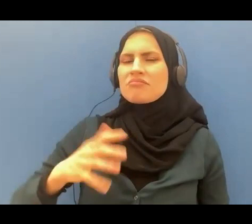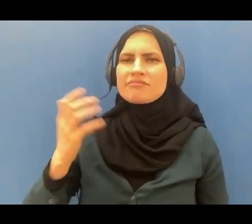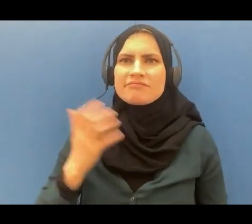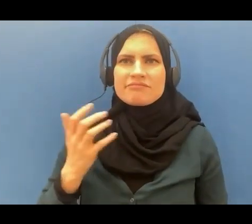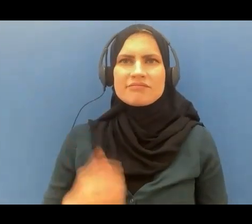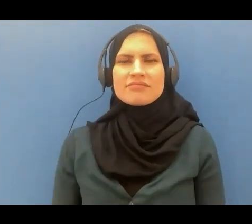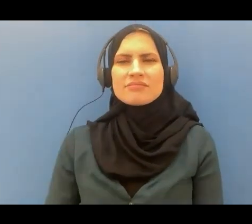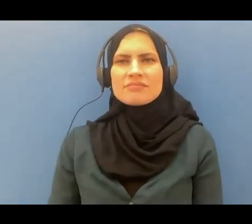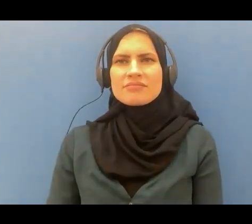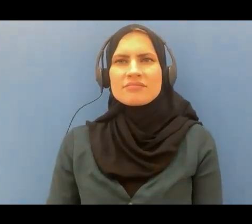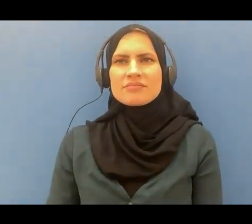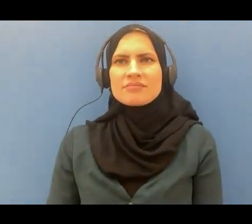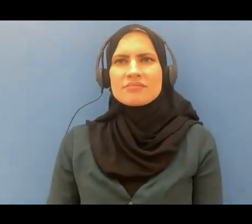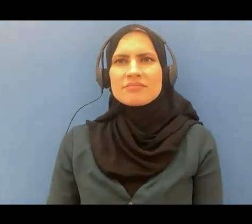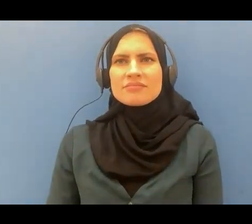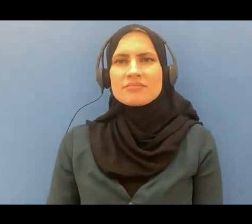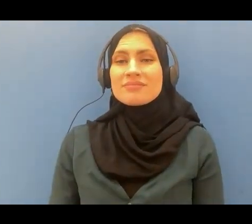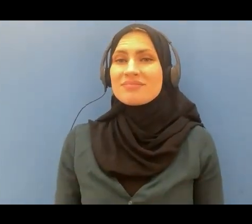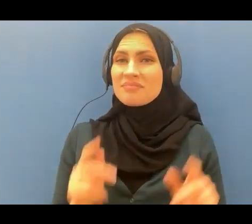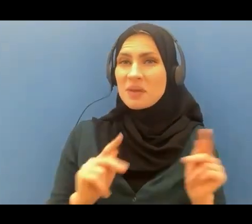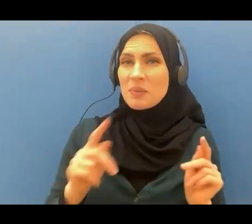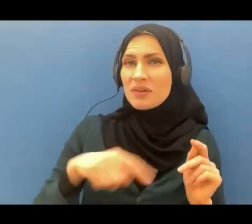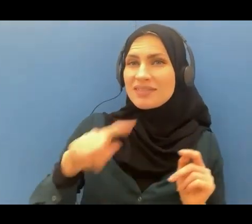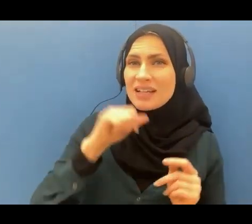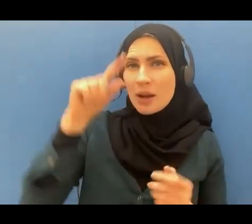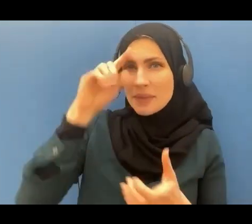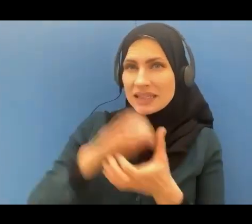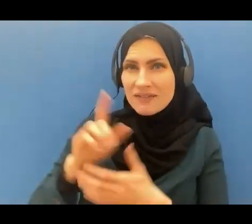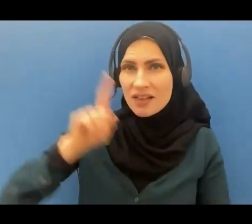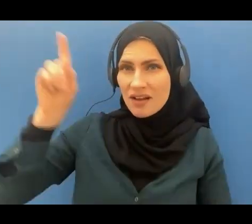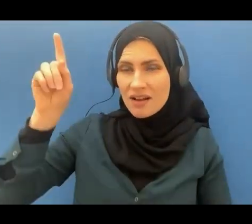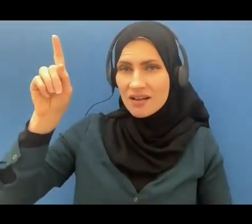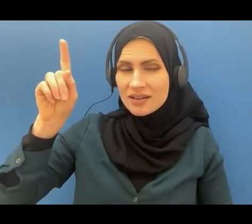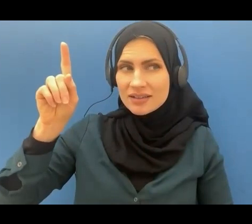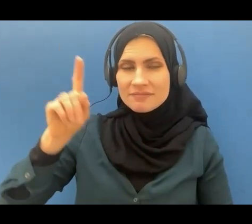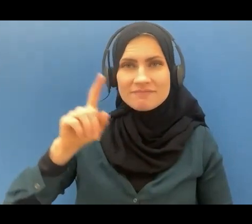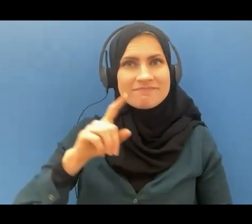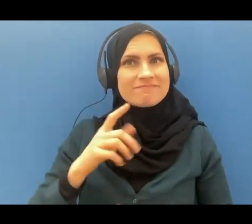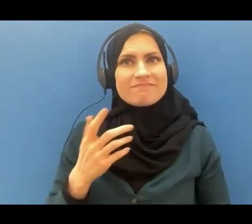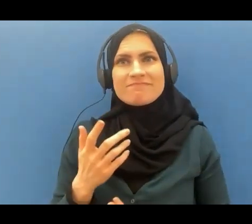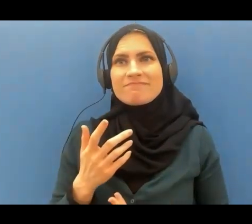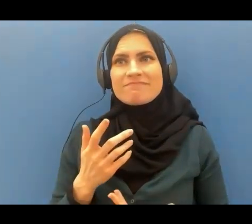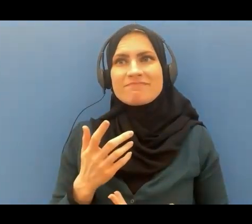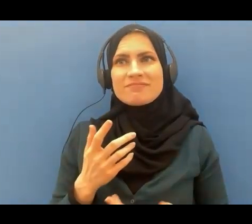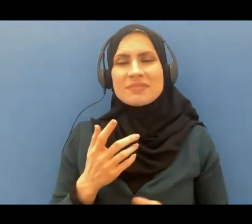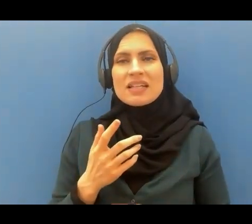those who disbelieve in Allah are sincerely the real losers